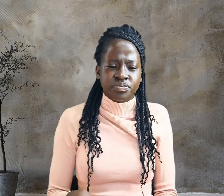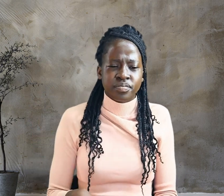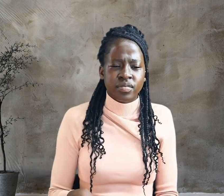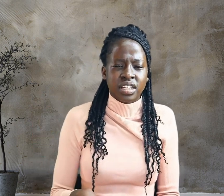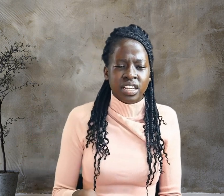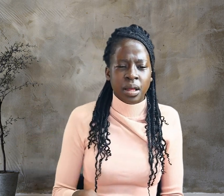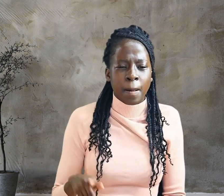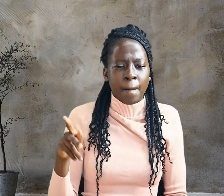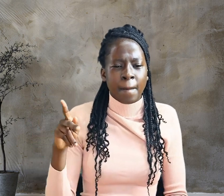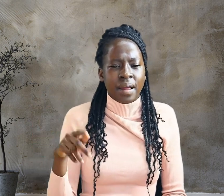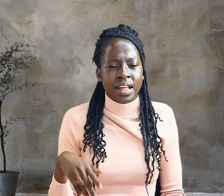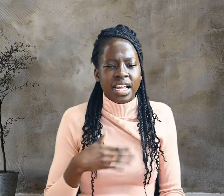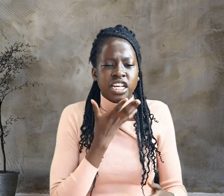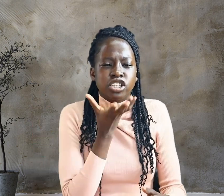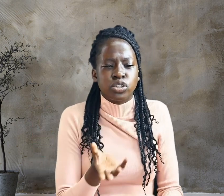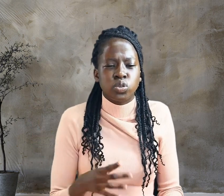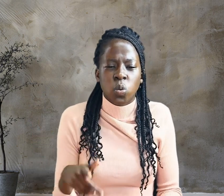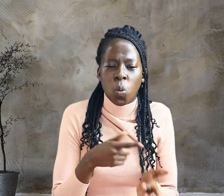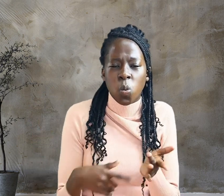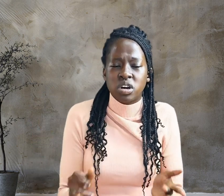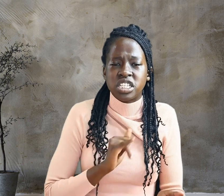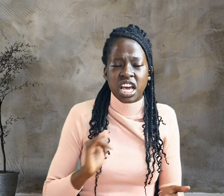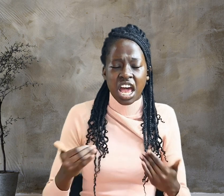What I have written, I have written.